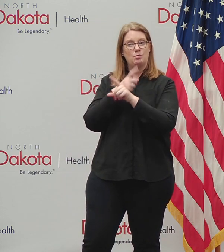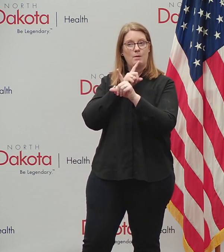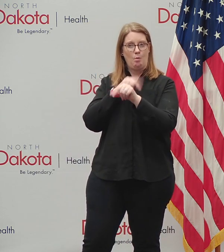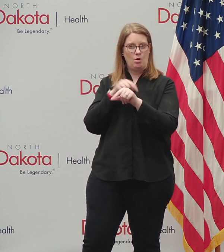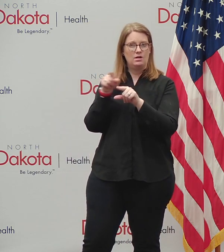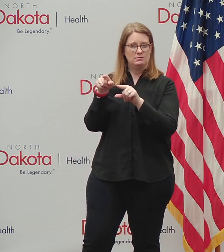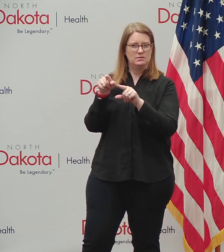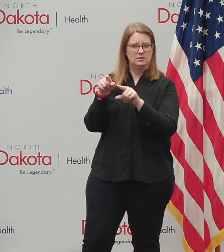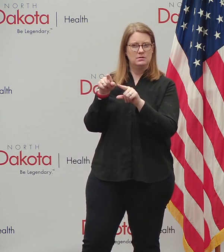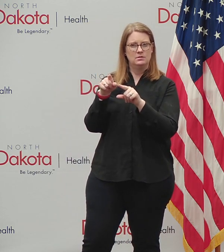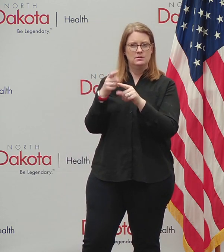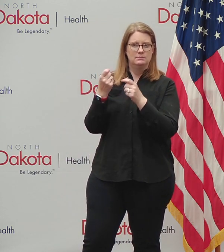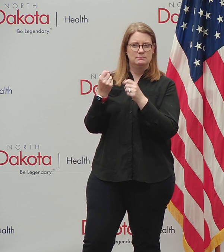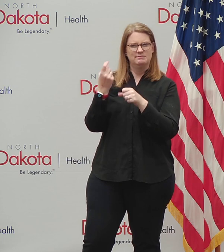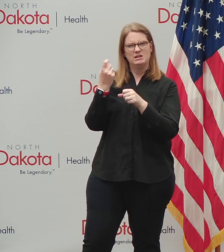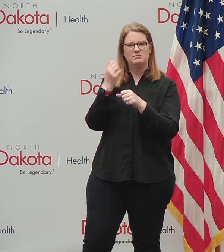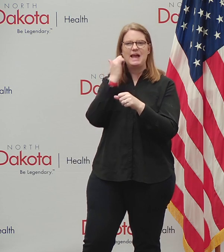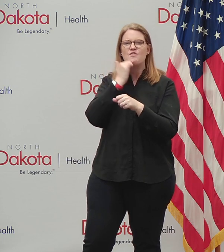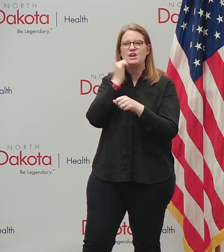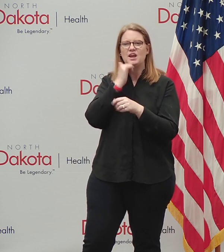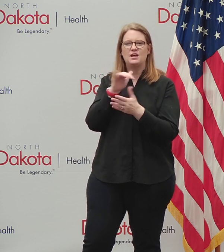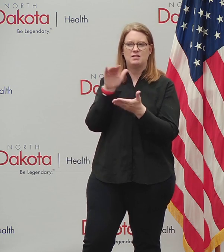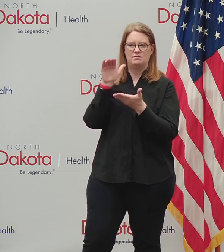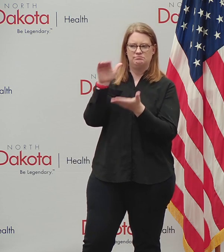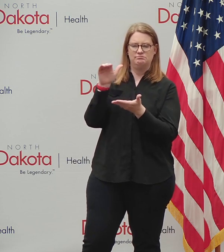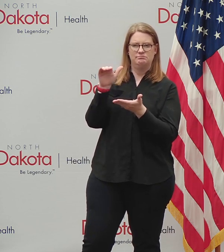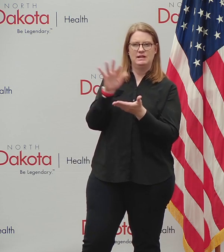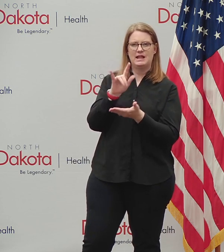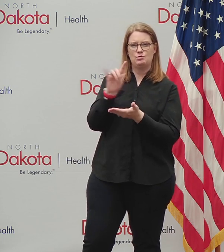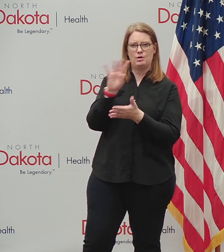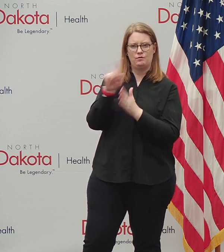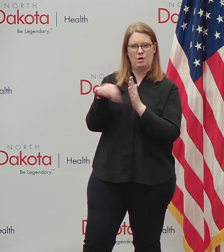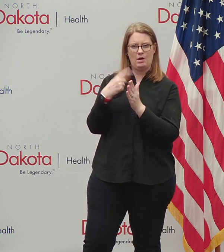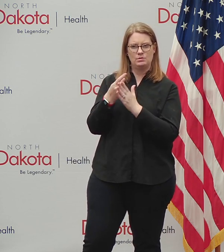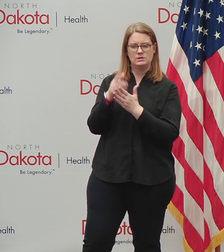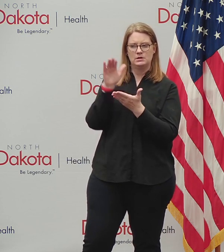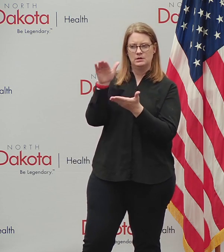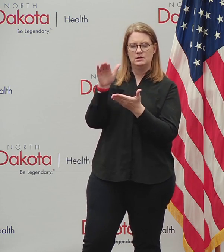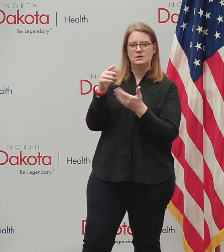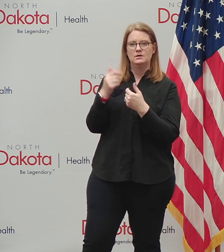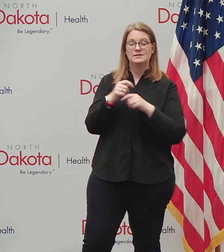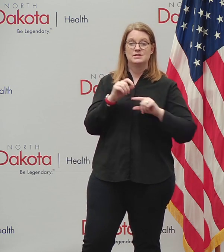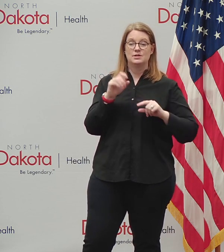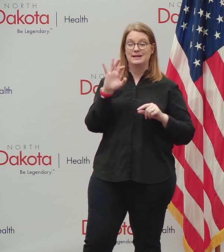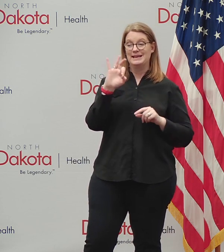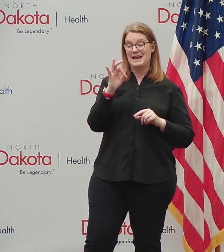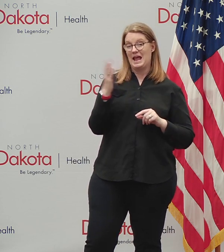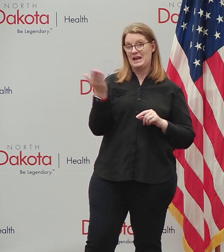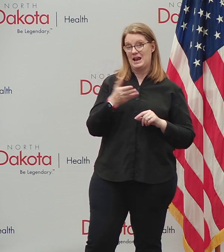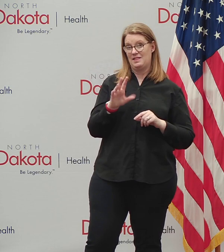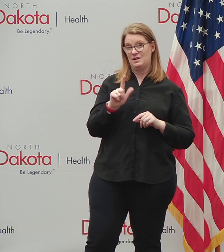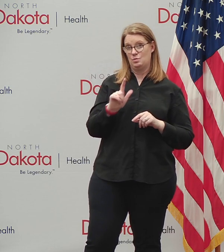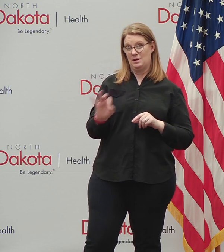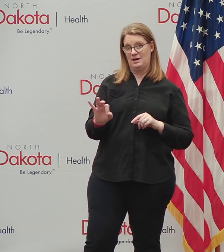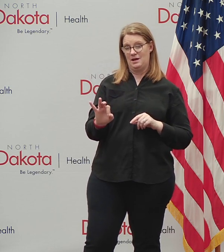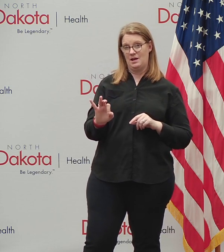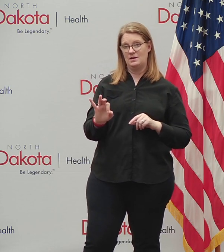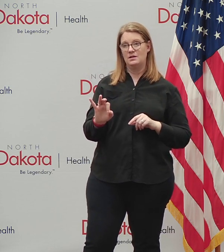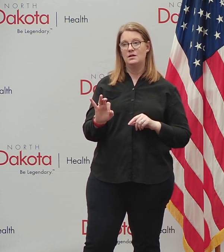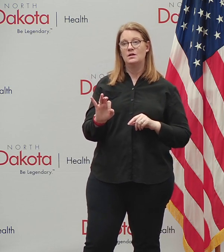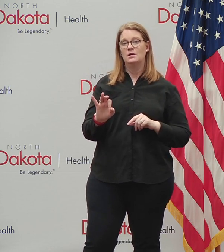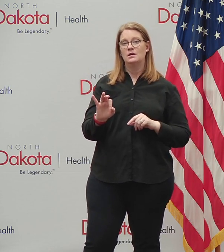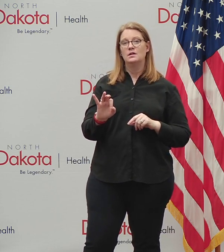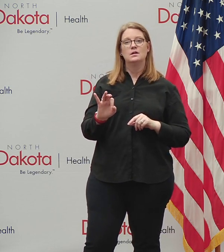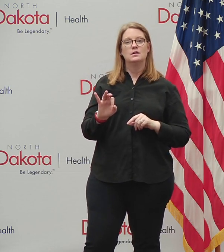When we report deaths each day, they're reported over the last three days. Nine of those 29 that were reported today were